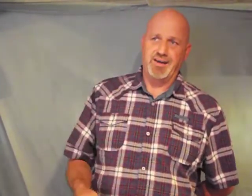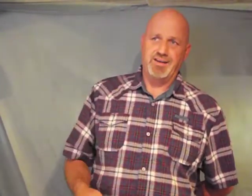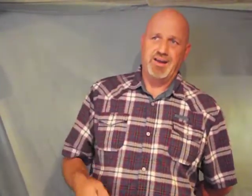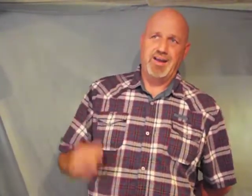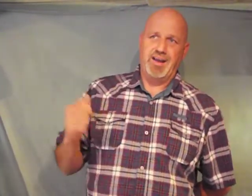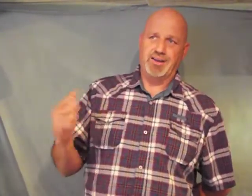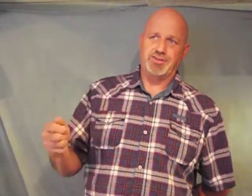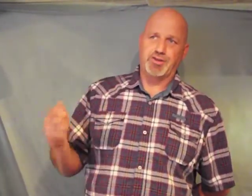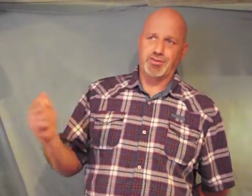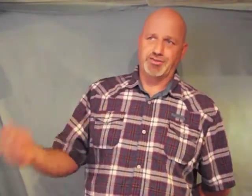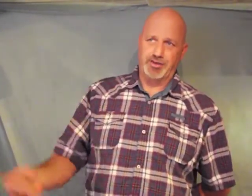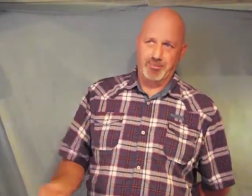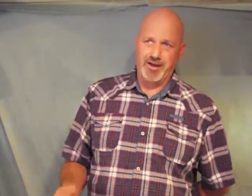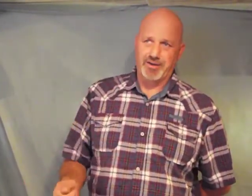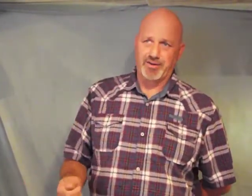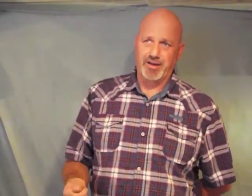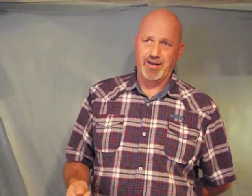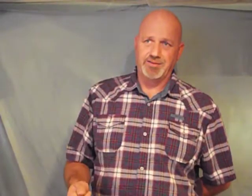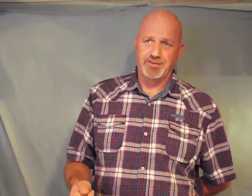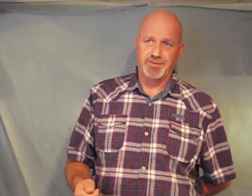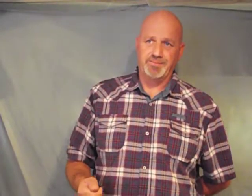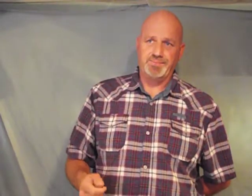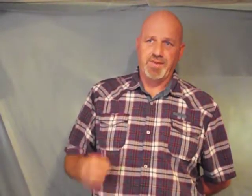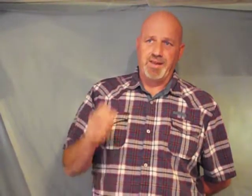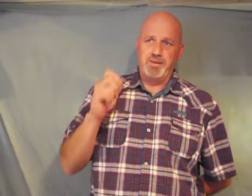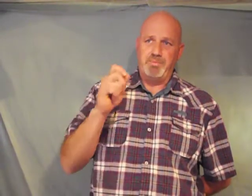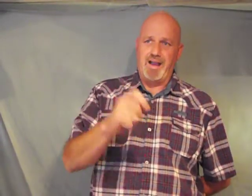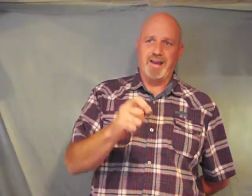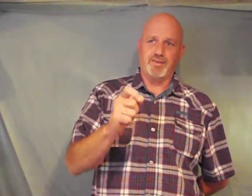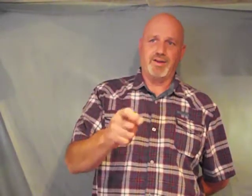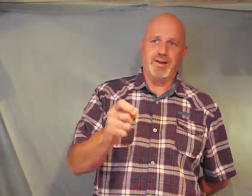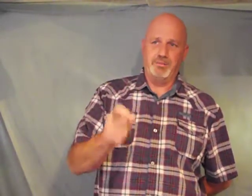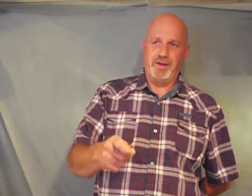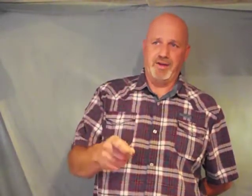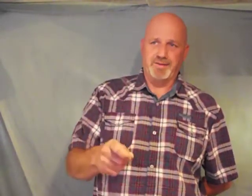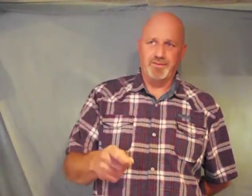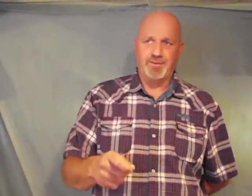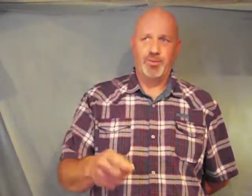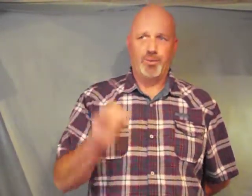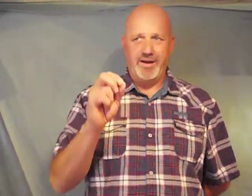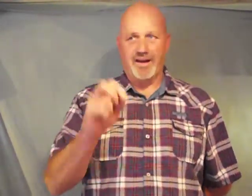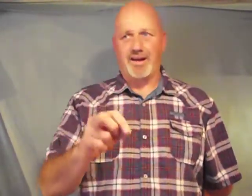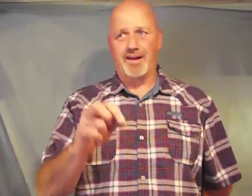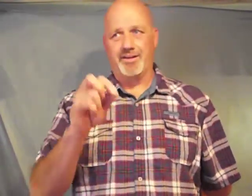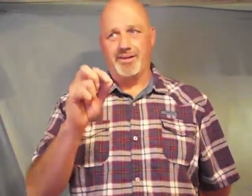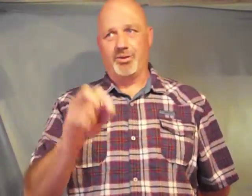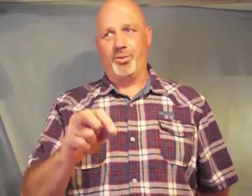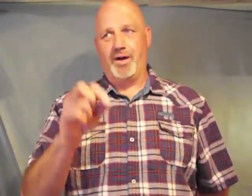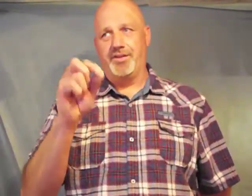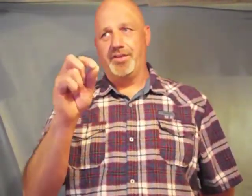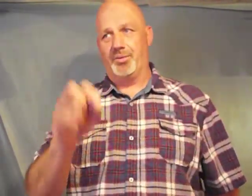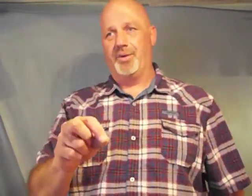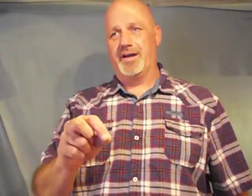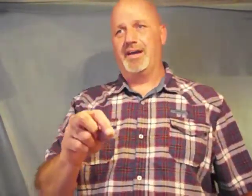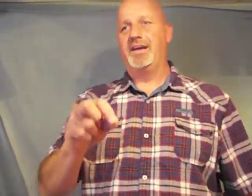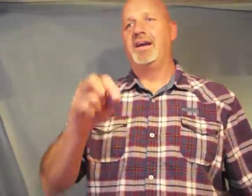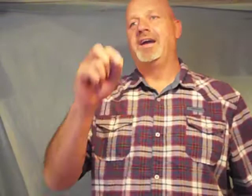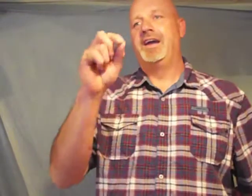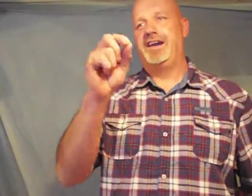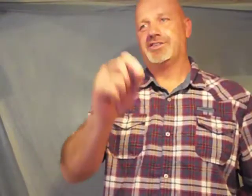and the church in the body of Christ behind greedy men we declare that the wealth of the wicked is